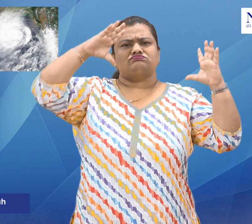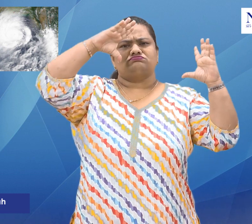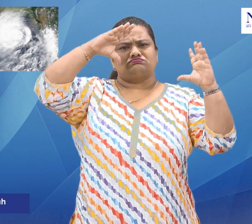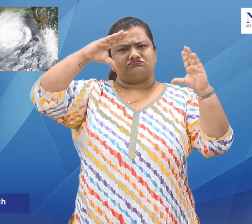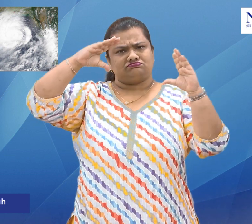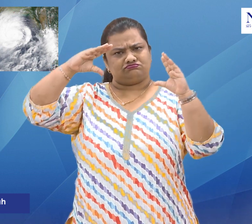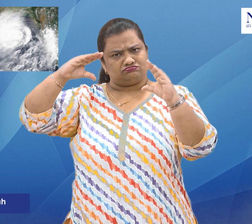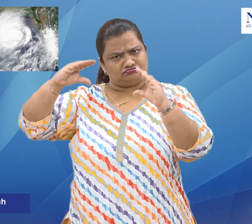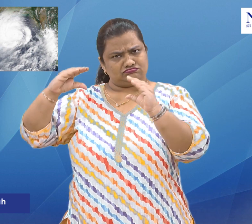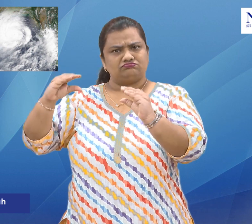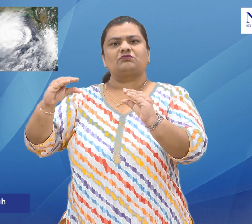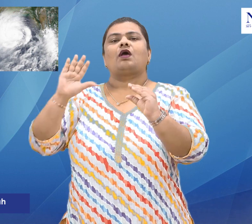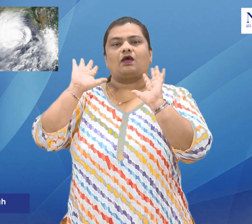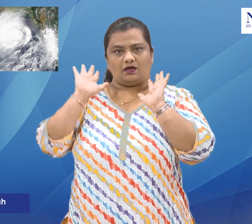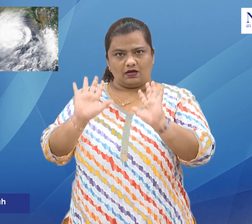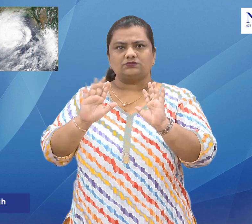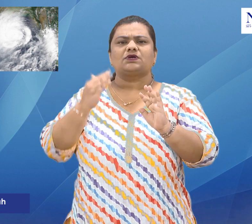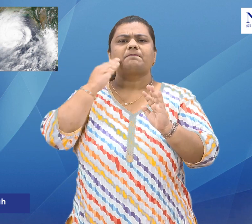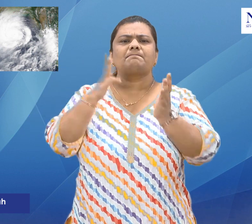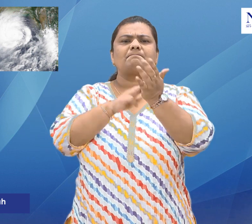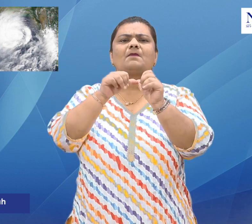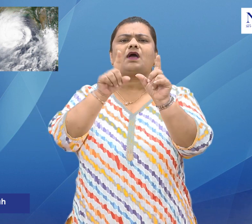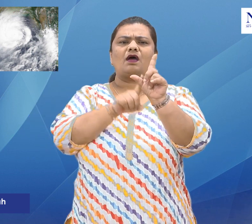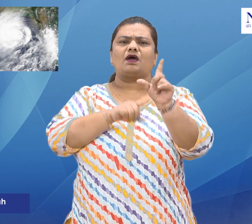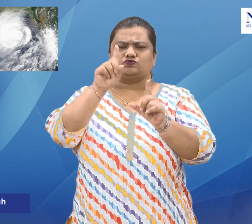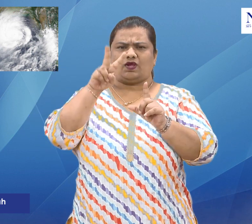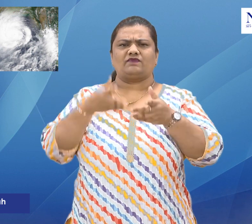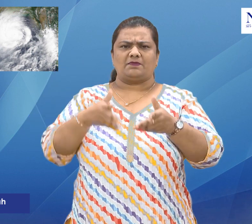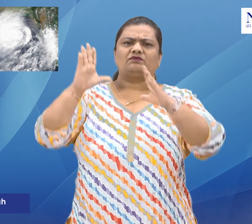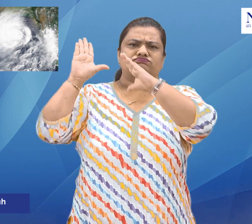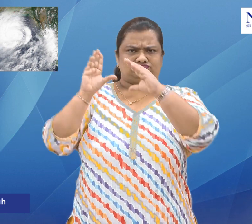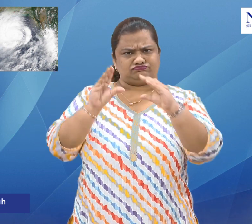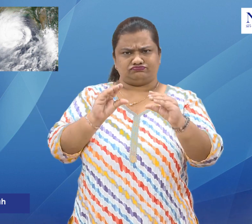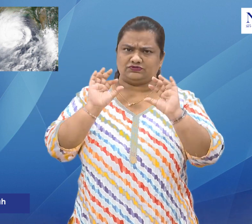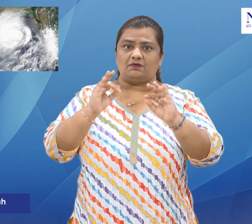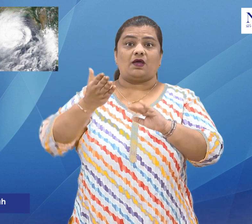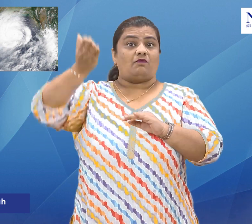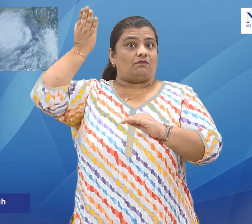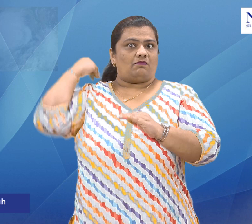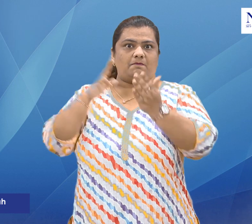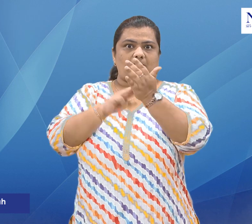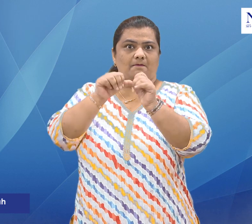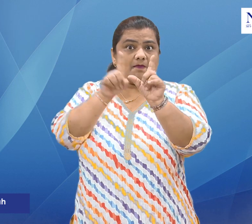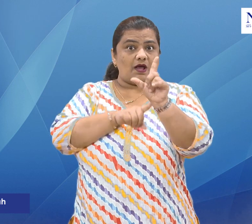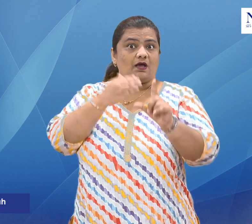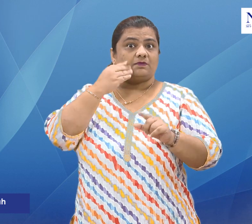depression on May 12, according to the India Meteorological Department. The IMD said that Cyclone